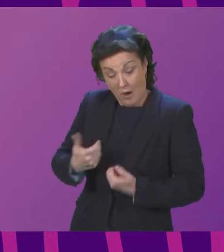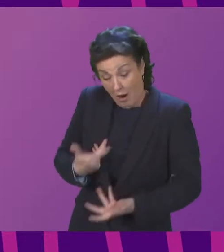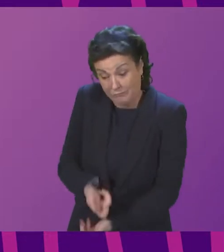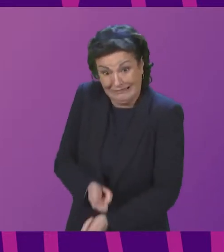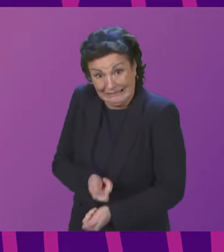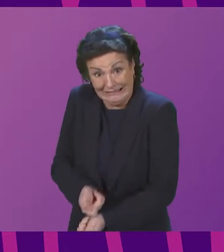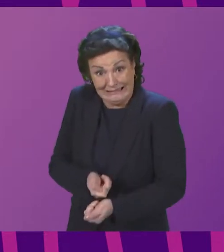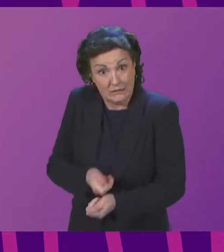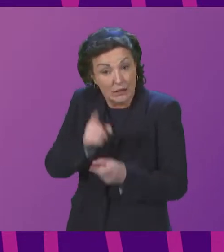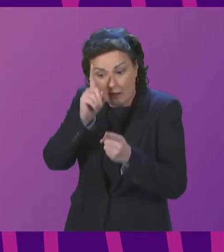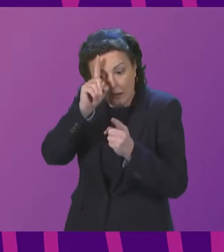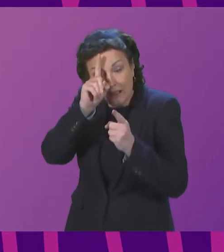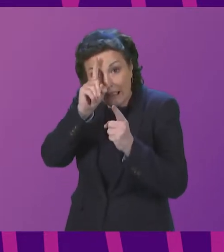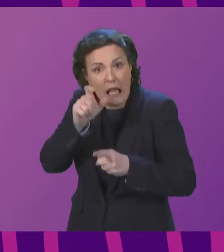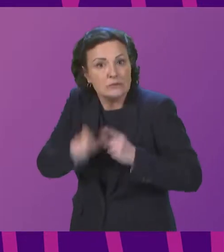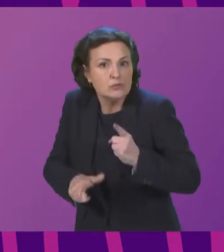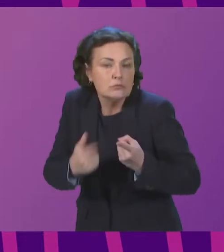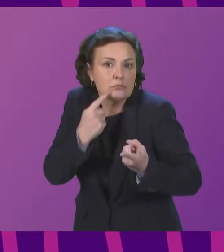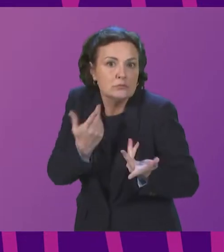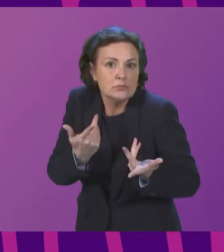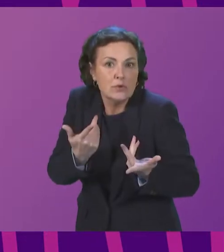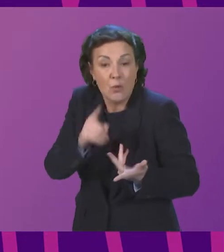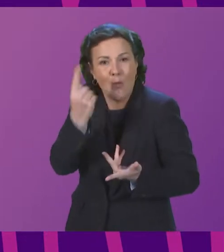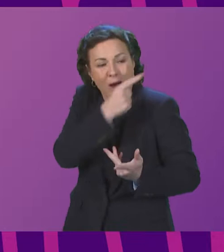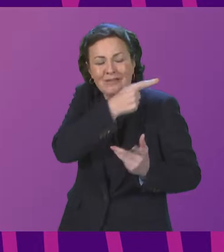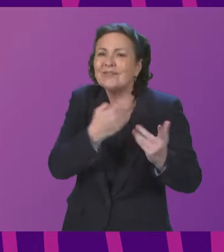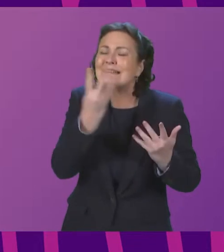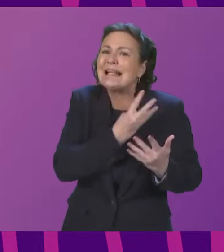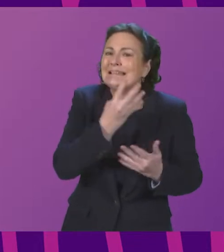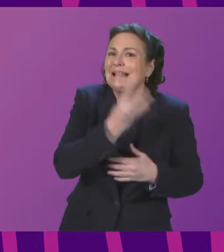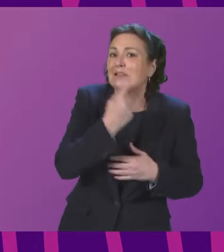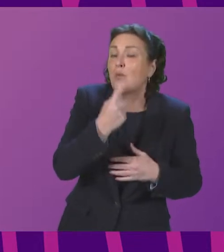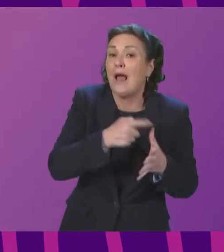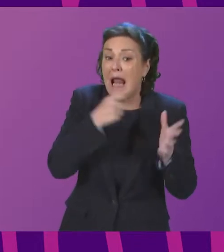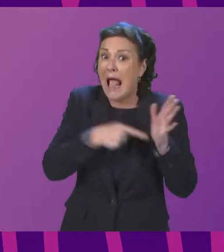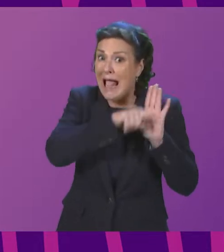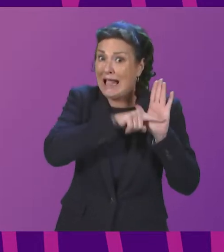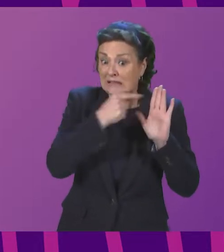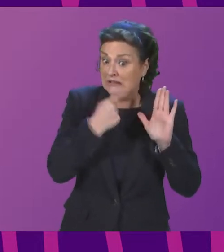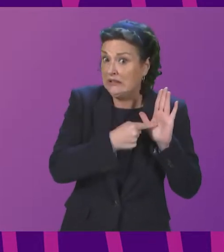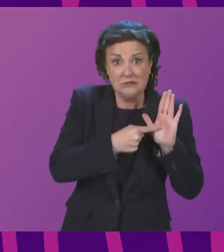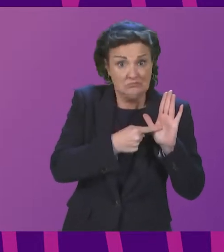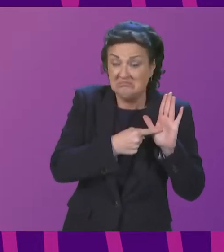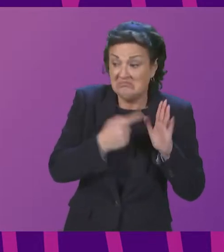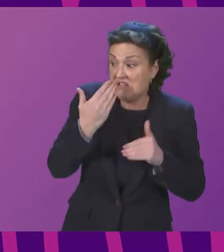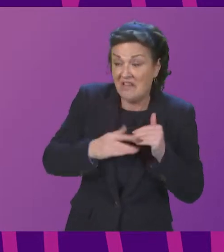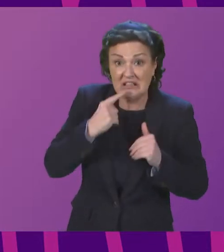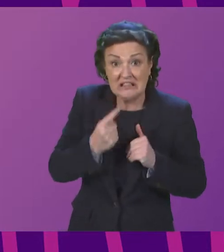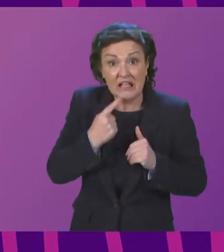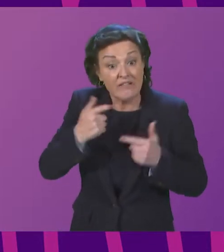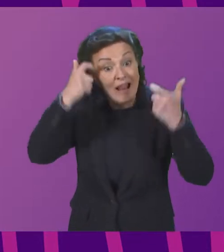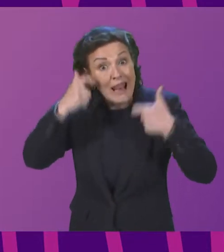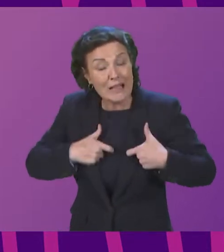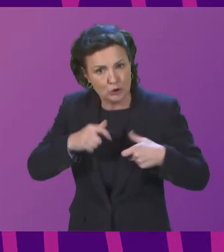dog one response to the consultation on the 91 act review highlighted that did not raise the issue of whether legislation should be